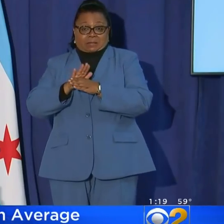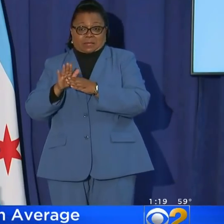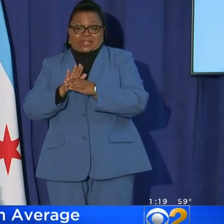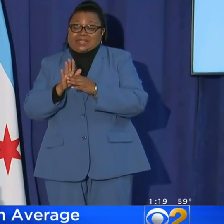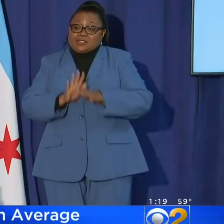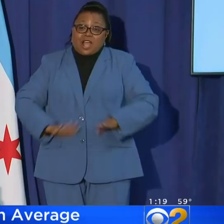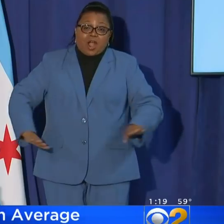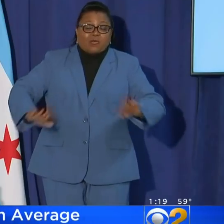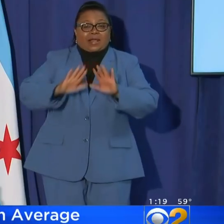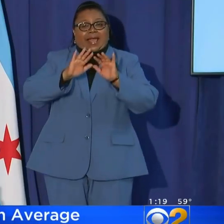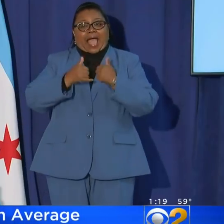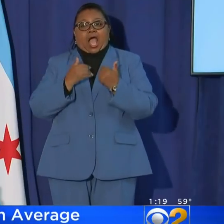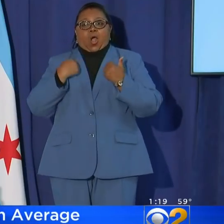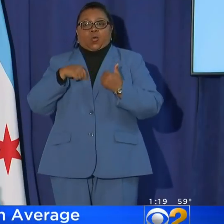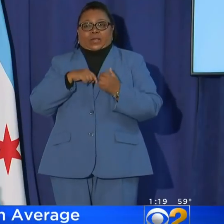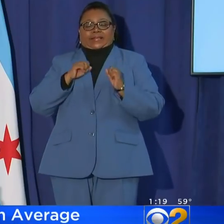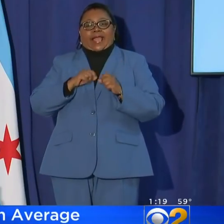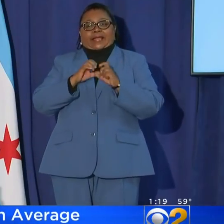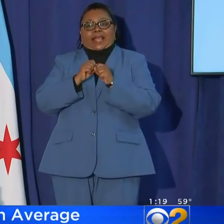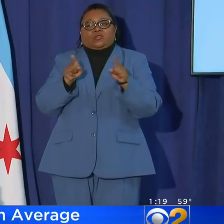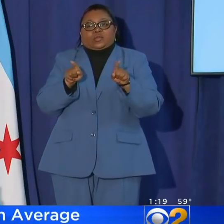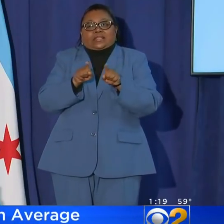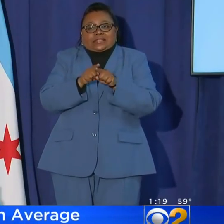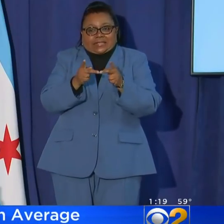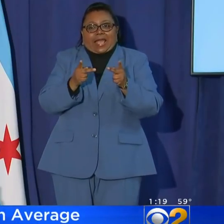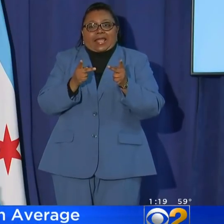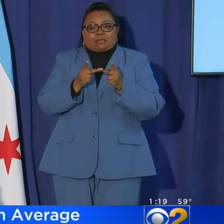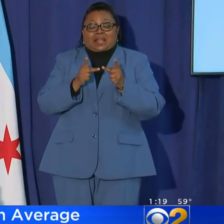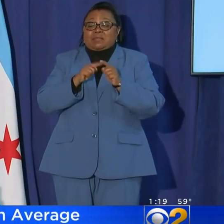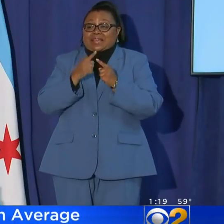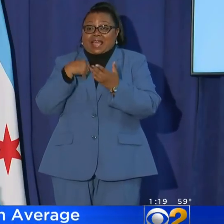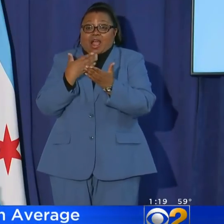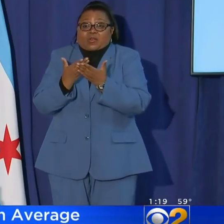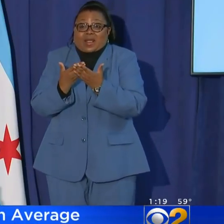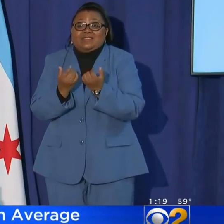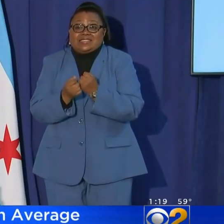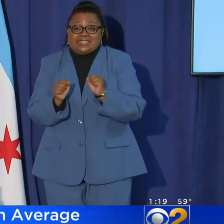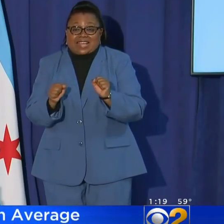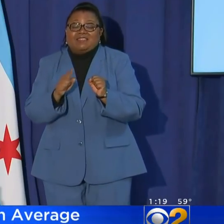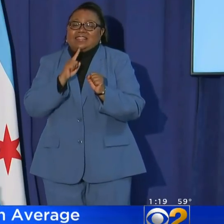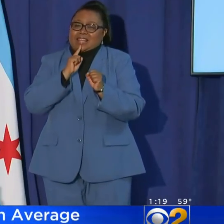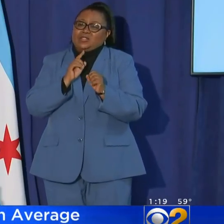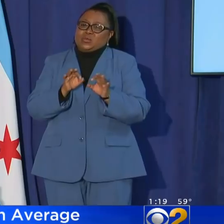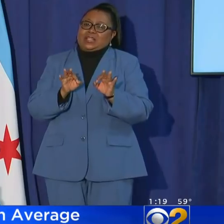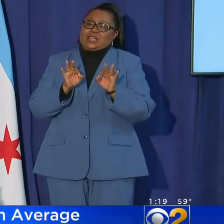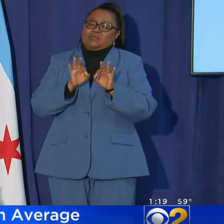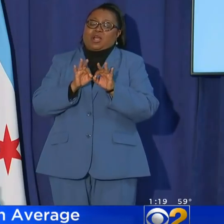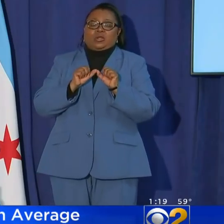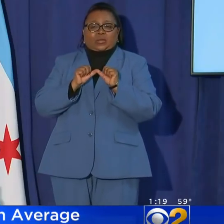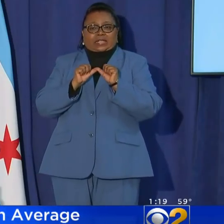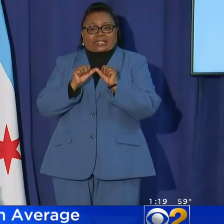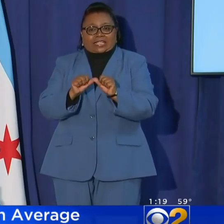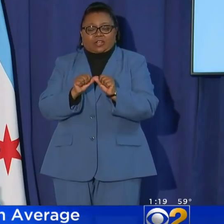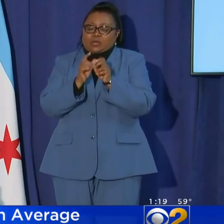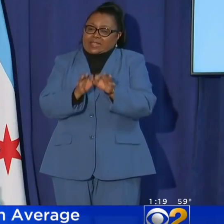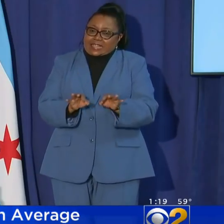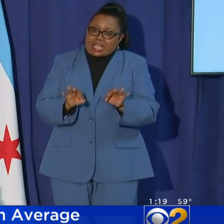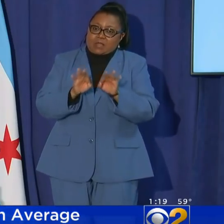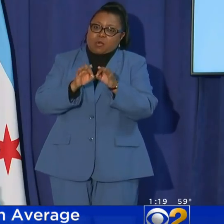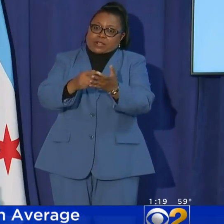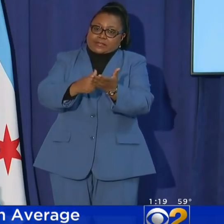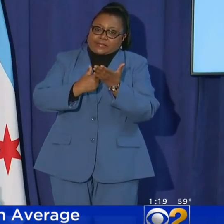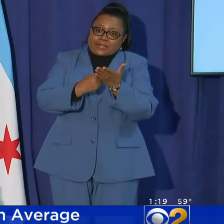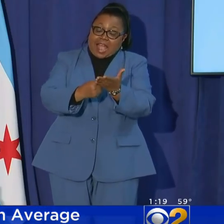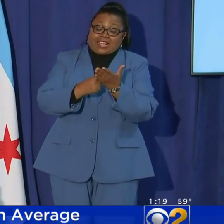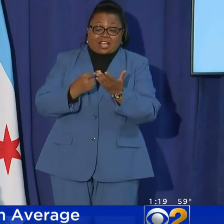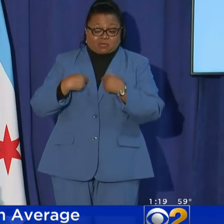around how we can get to the same place but get there safely. That's very important. We will continue the important dialogue